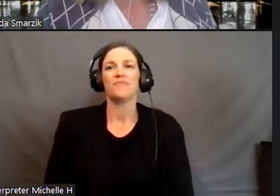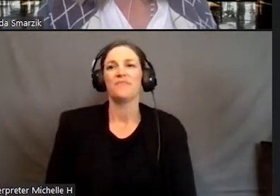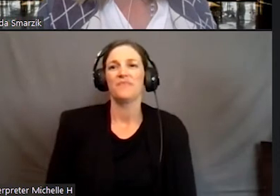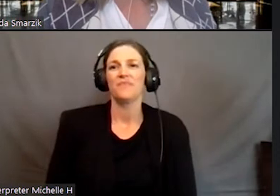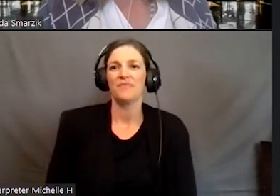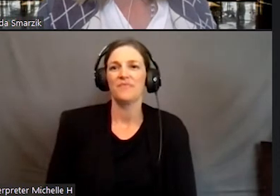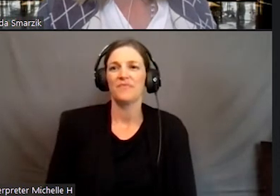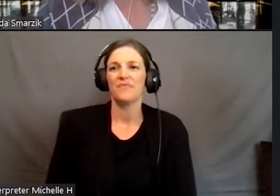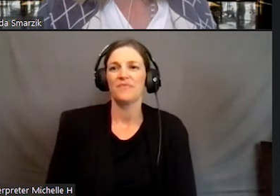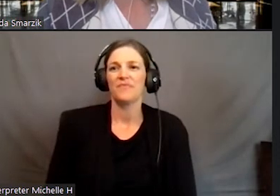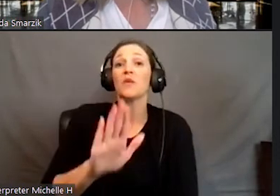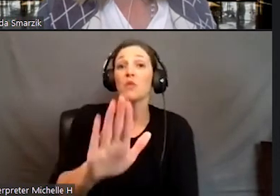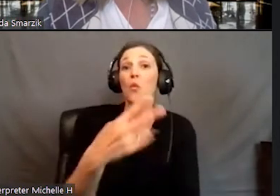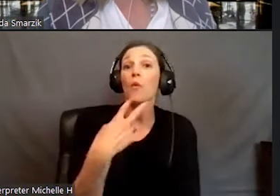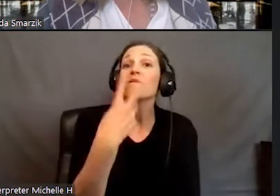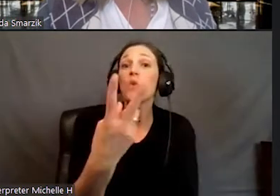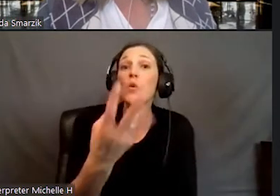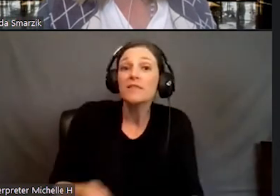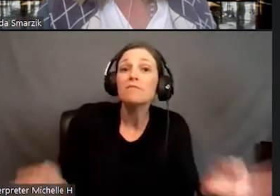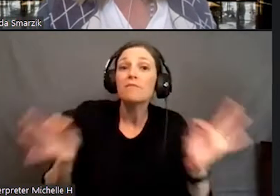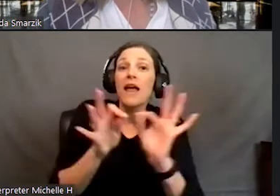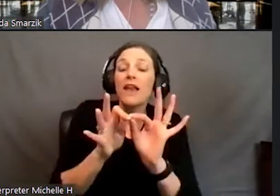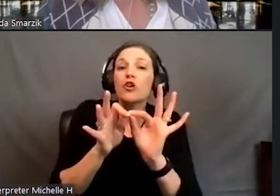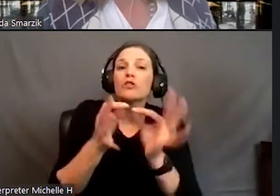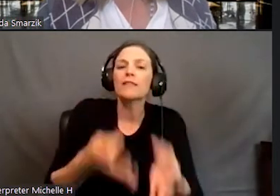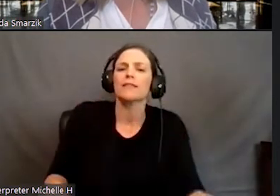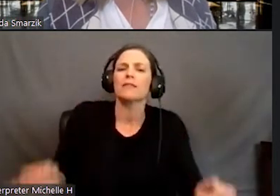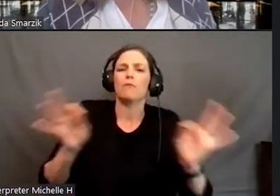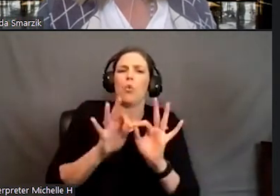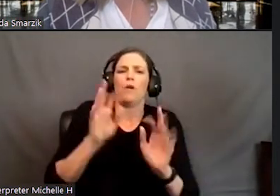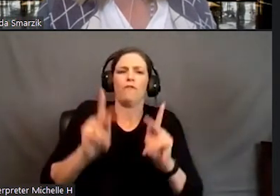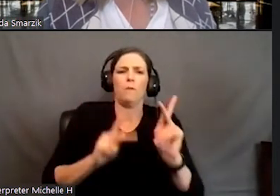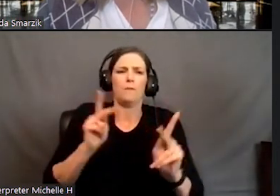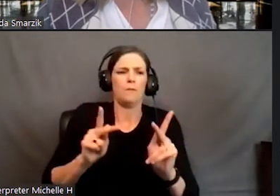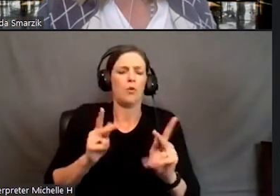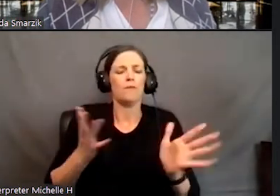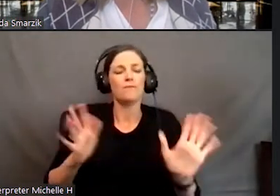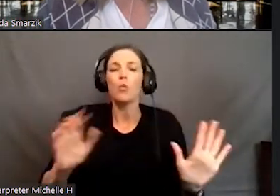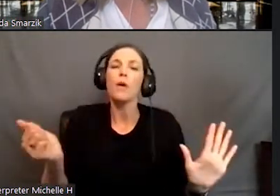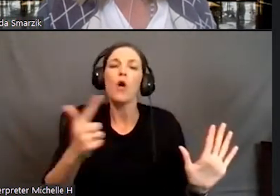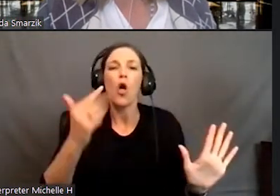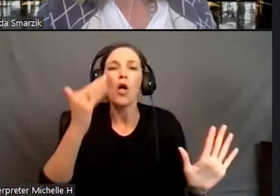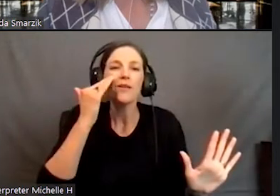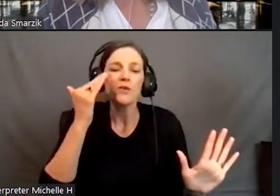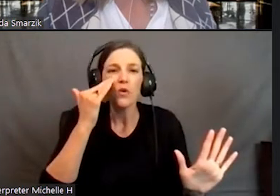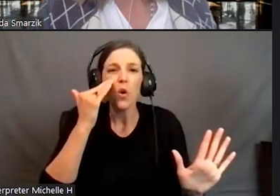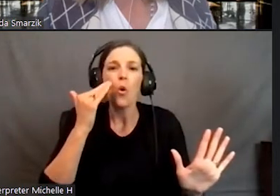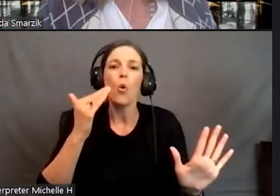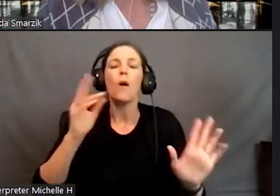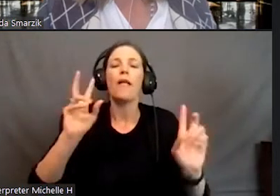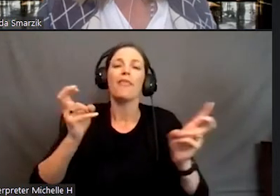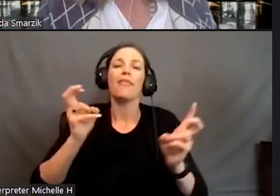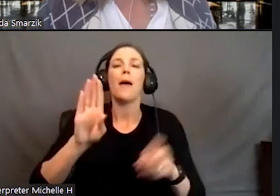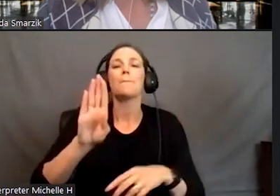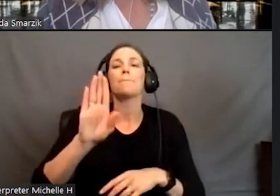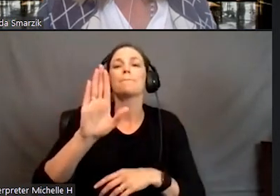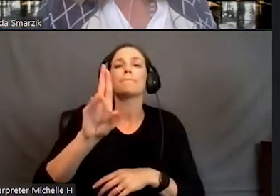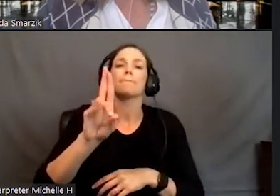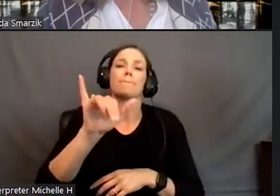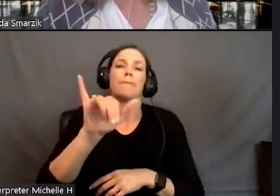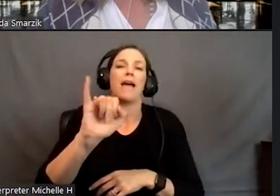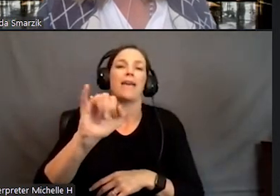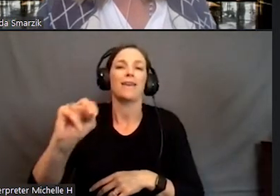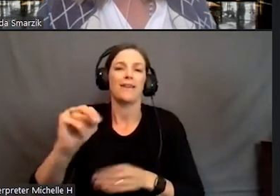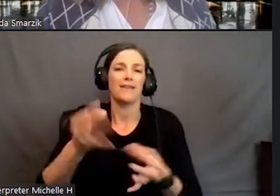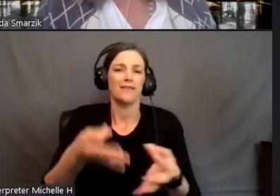Your voice matters. It's important for people to have. I mean, we all know the quote unquote buy in is important, but it's not just buying, it's